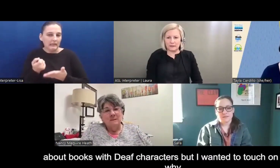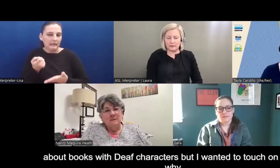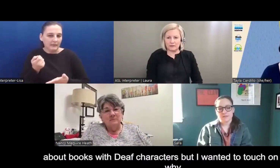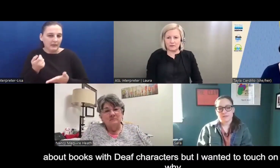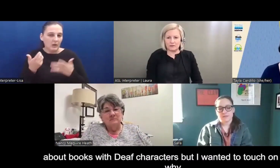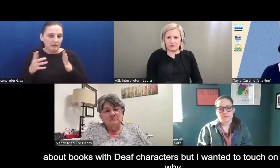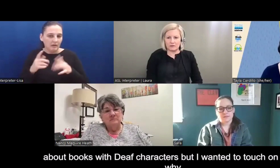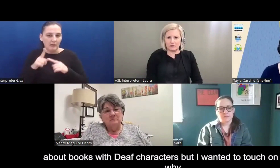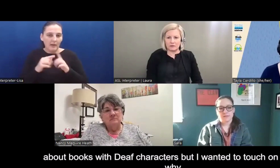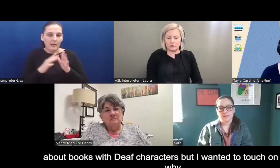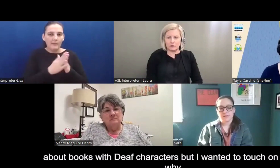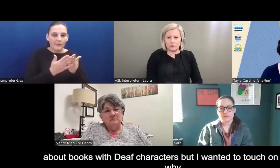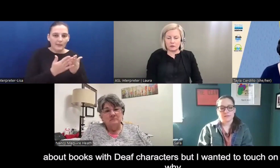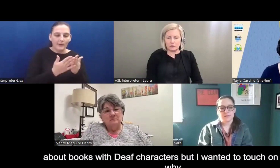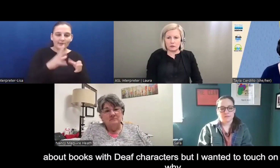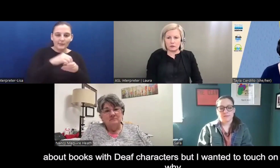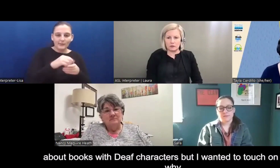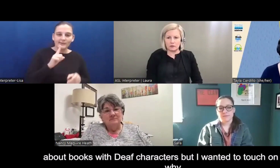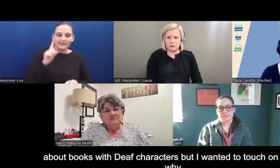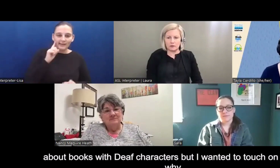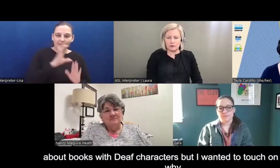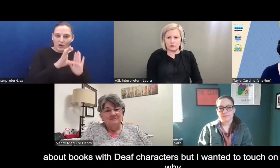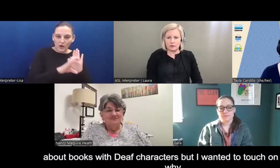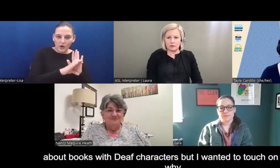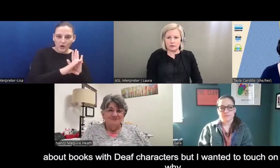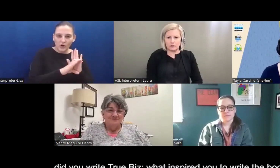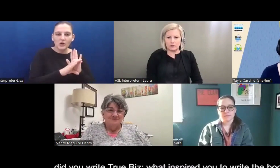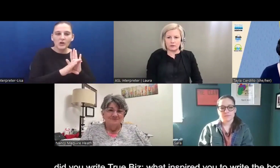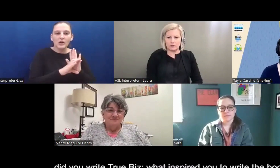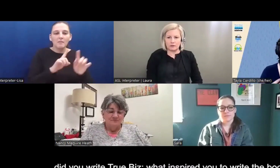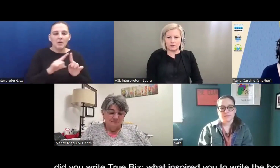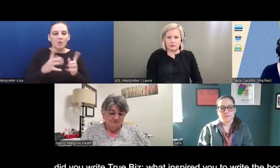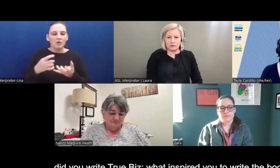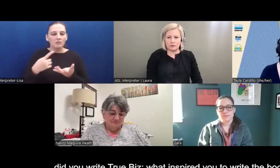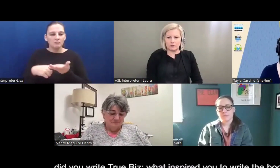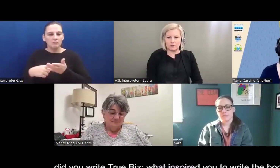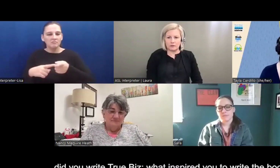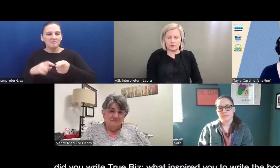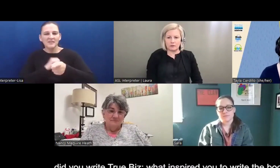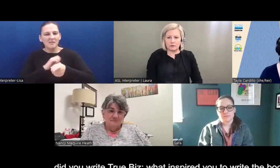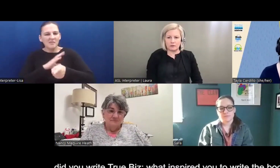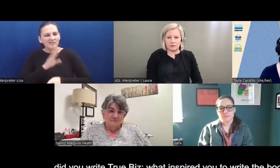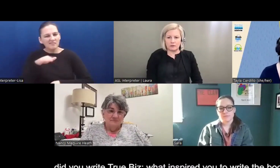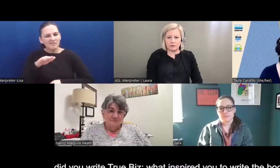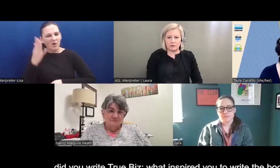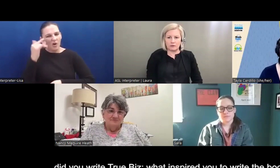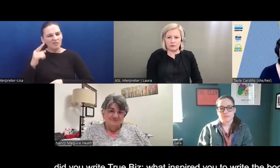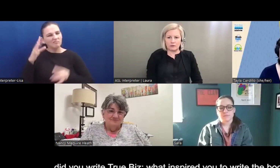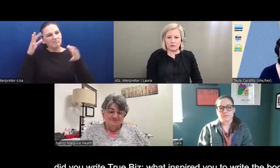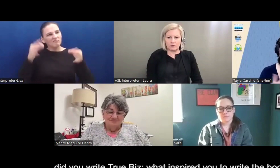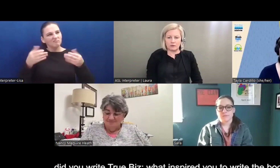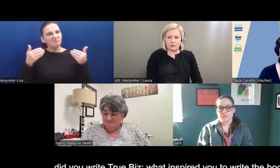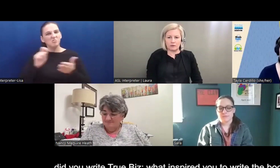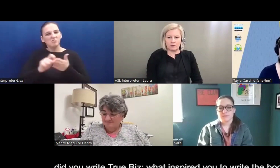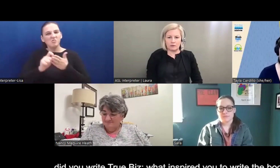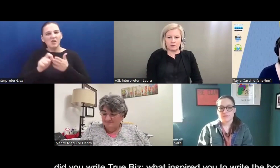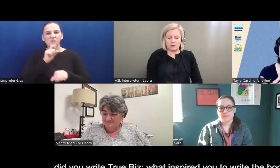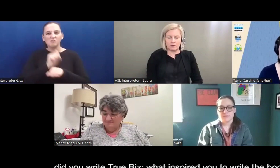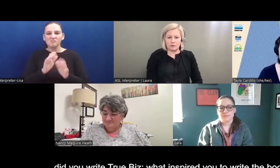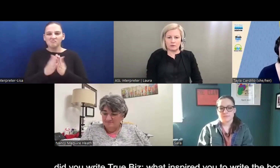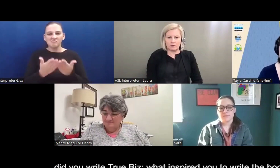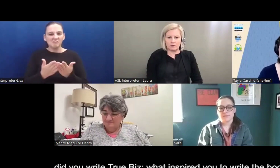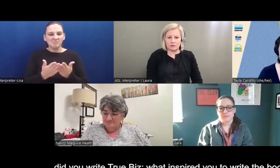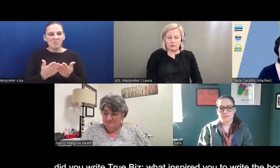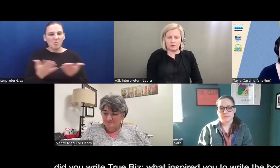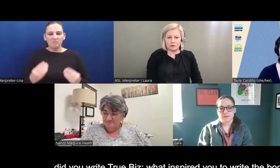books with deaf characters, but I wanted to touch on Sarah. Why did you write True Biz? You know, what inspired you